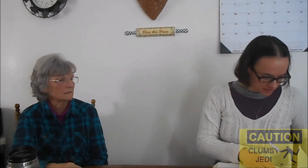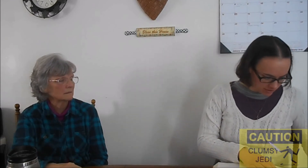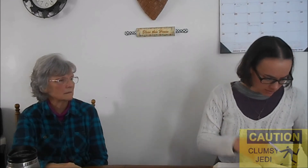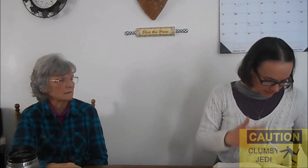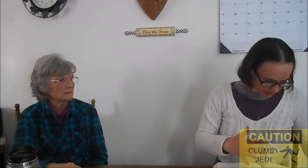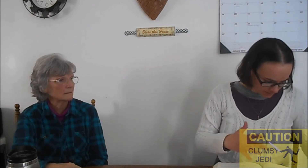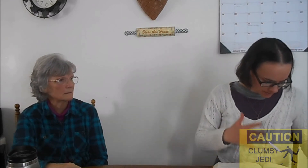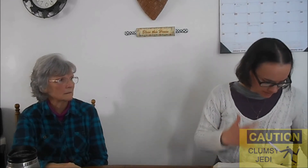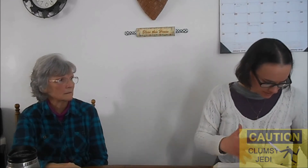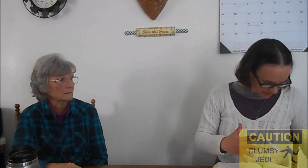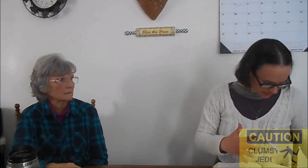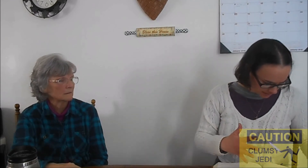So happy. Sad.